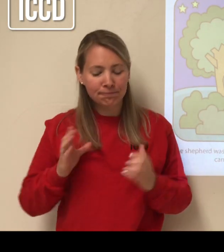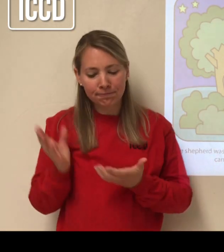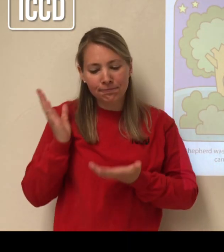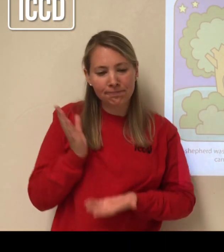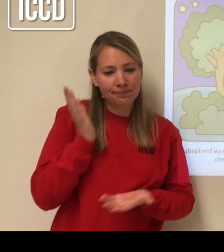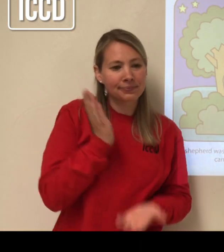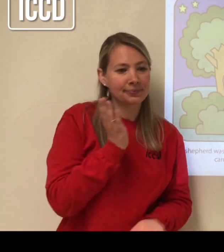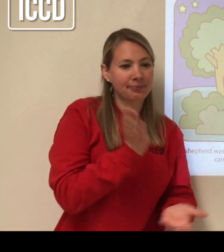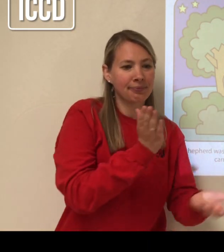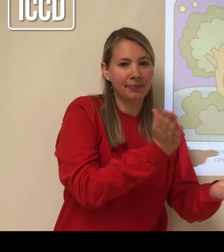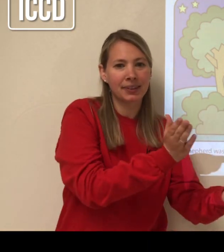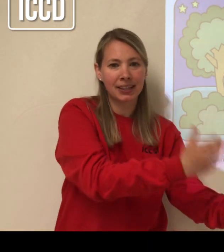to the sheep pen.